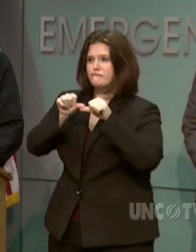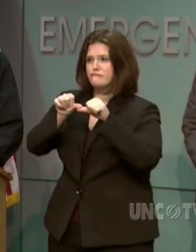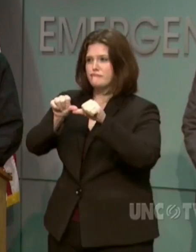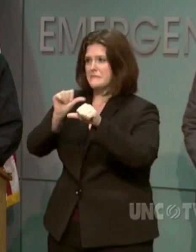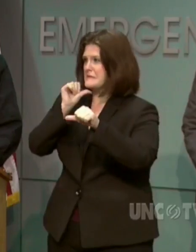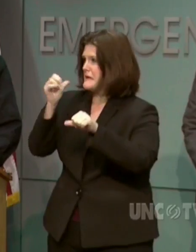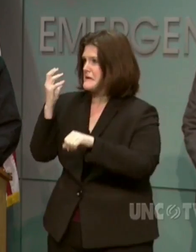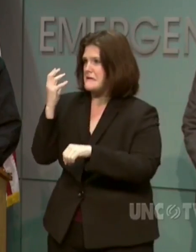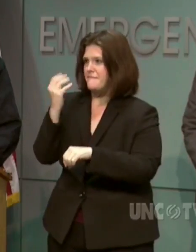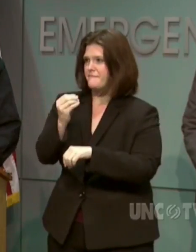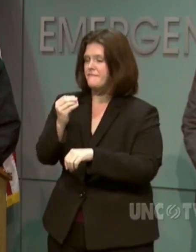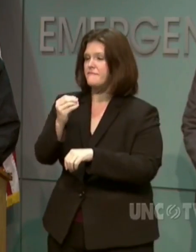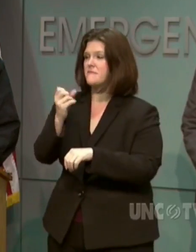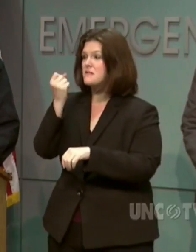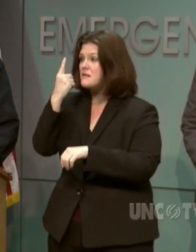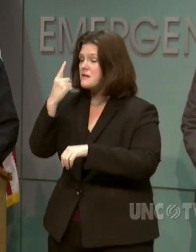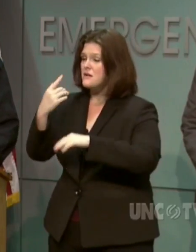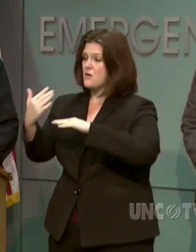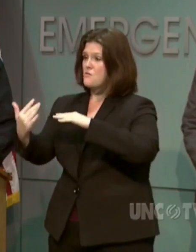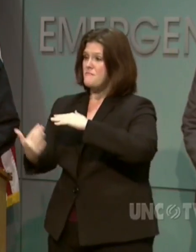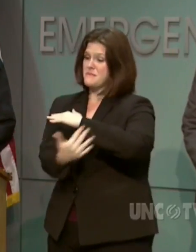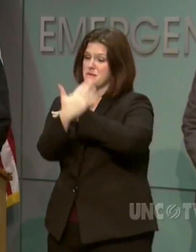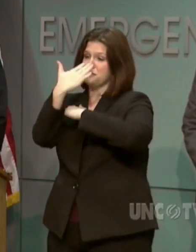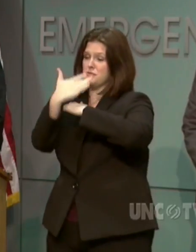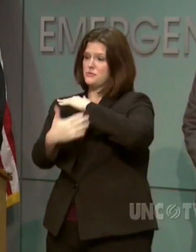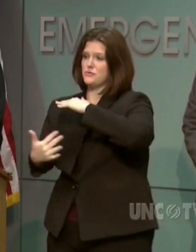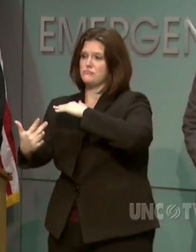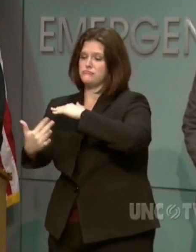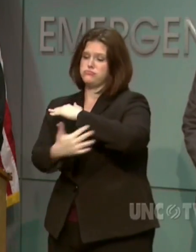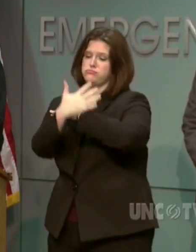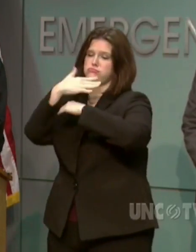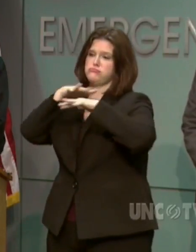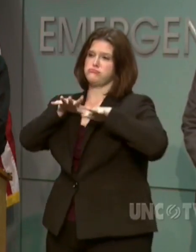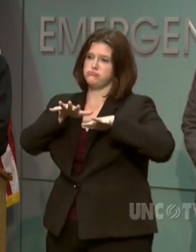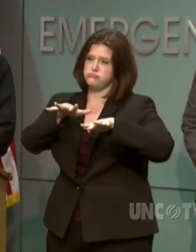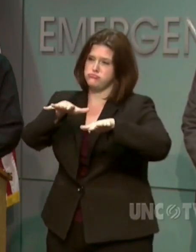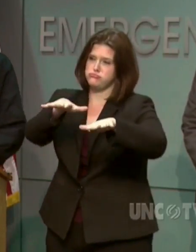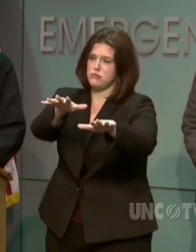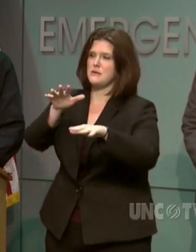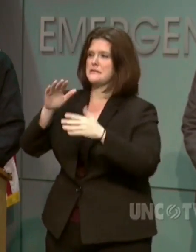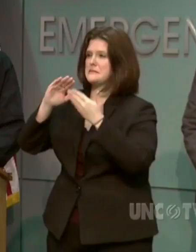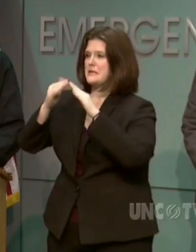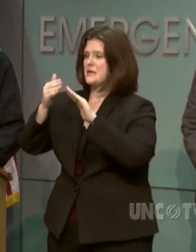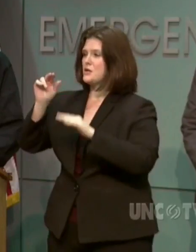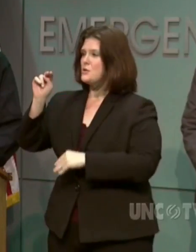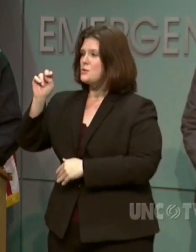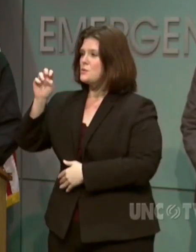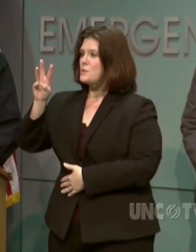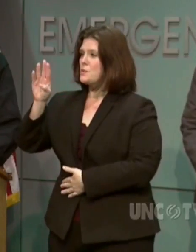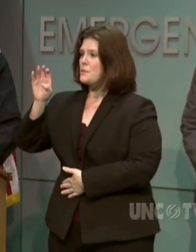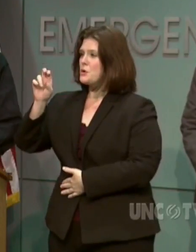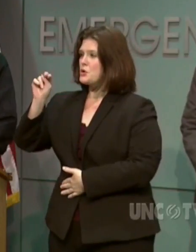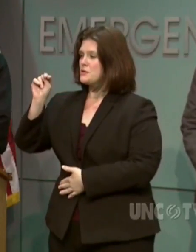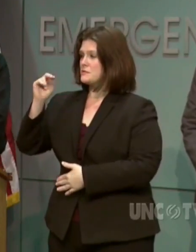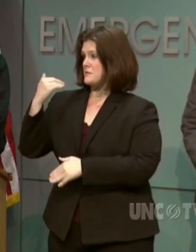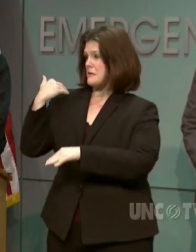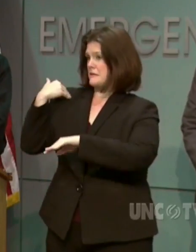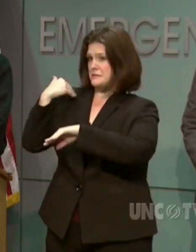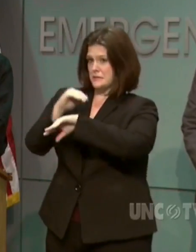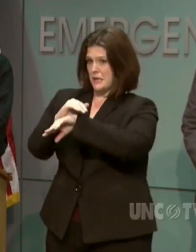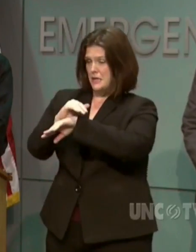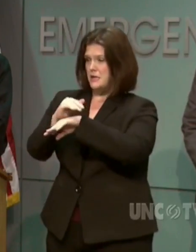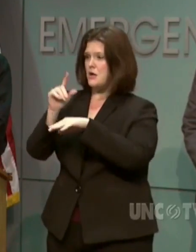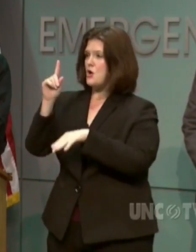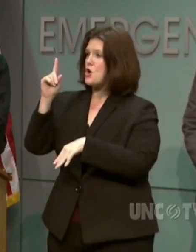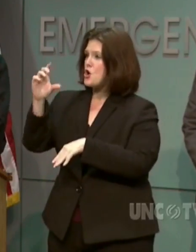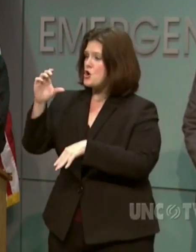alone has overwhelmed the city of New Bern. Overnight there are over a hundred swift water